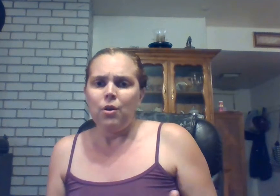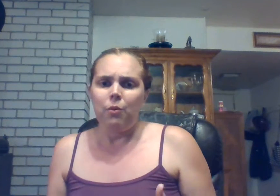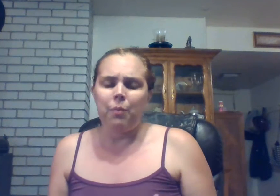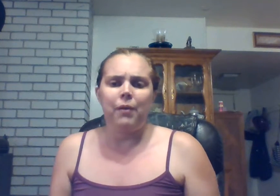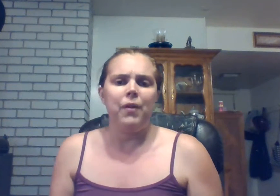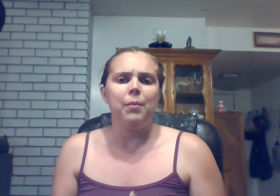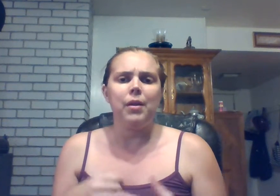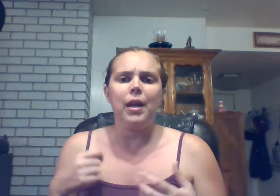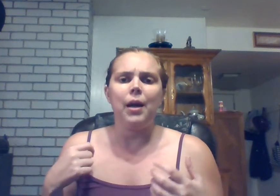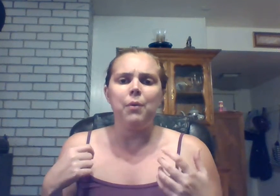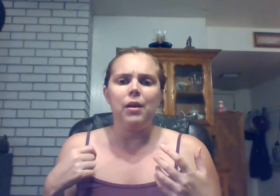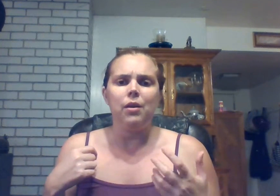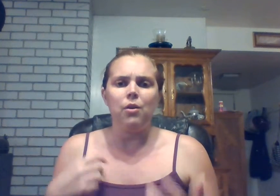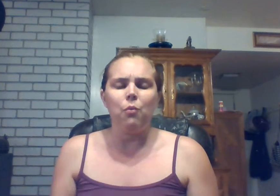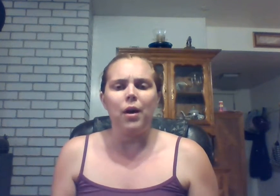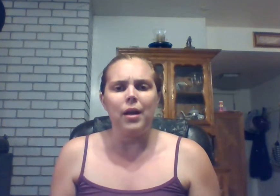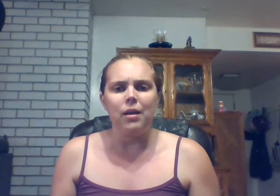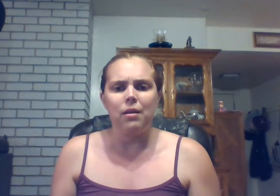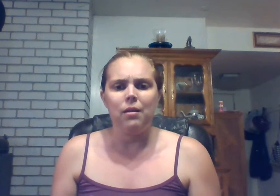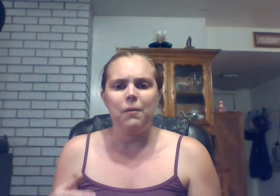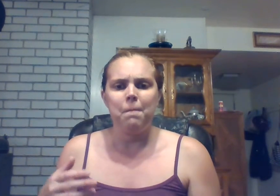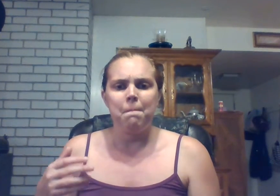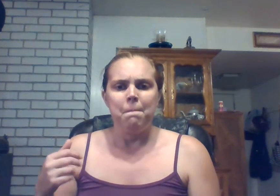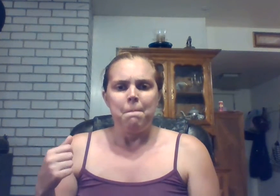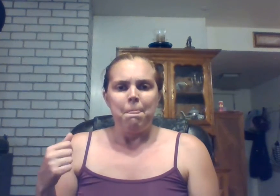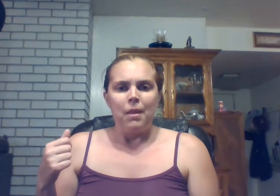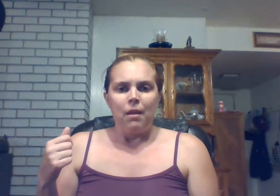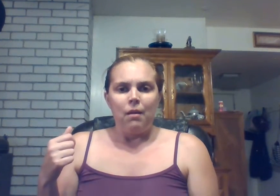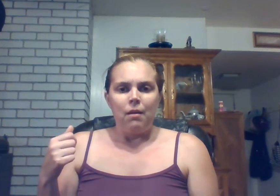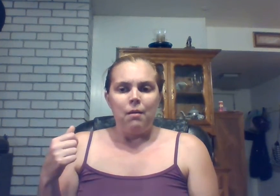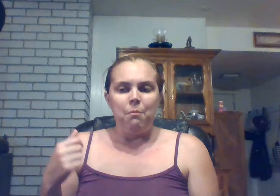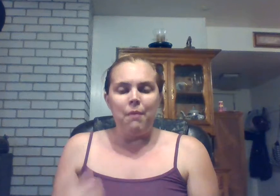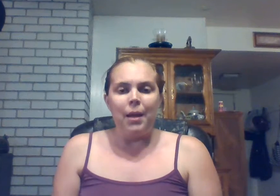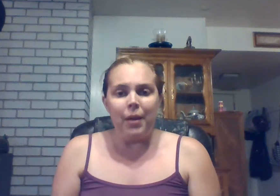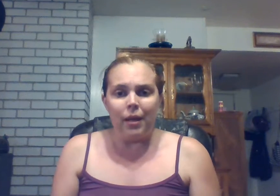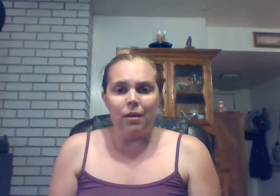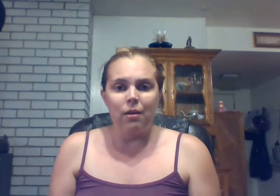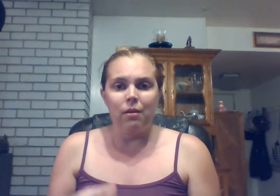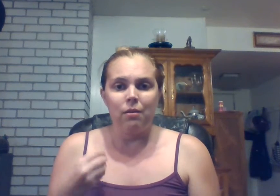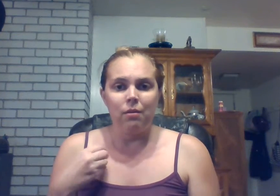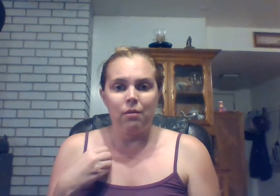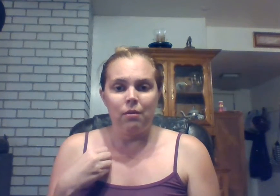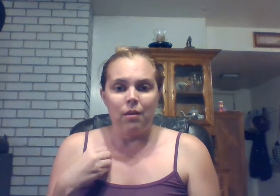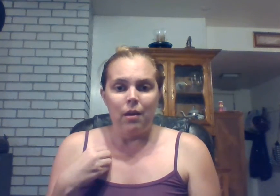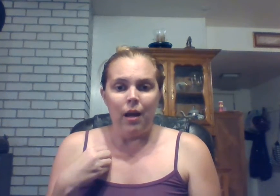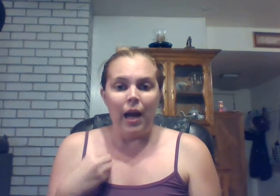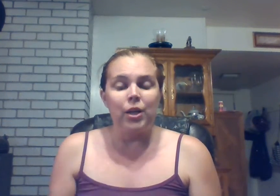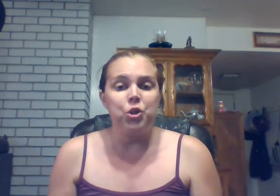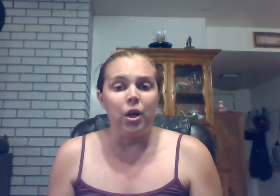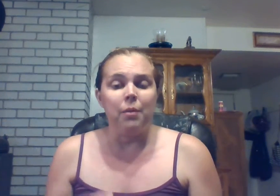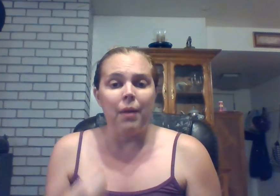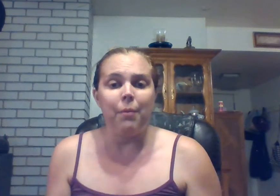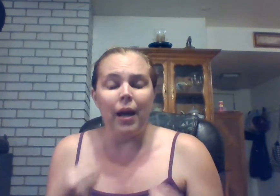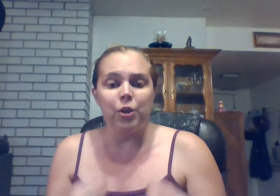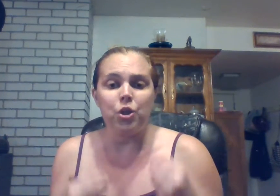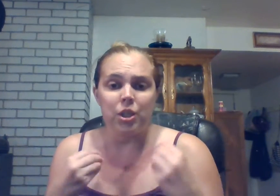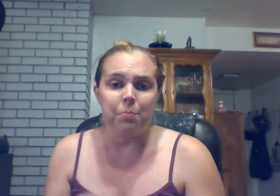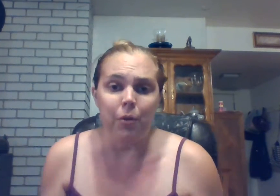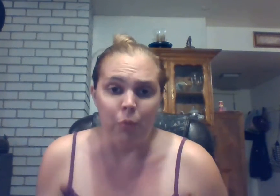with my family i went you know what maybe i should maybe i should just be